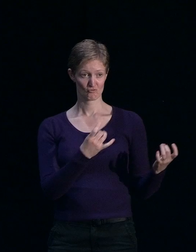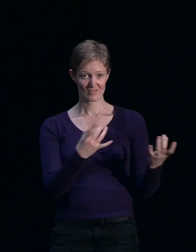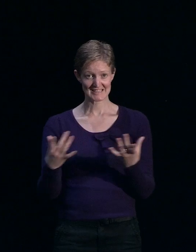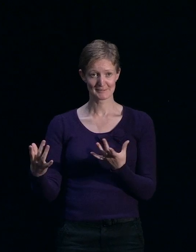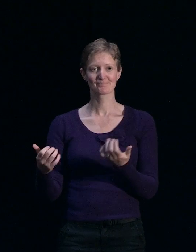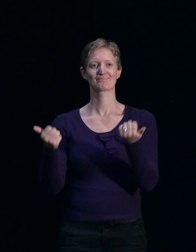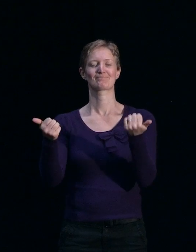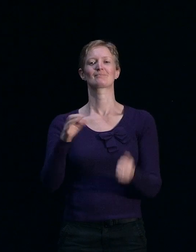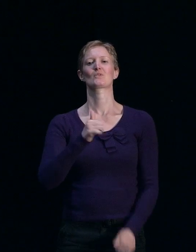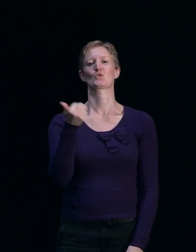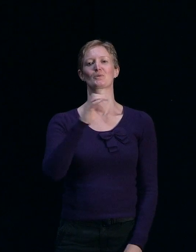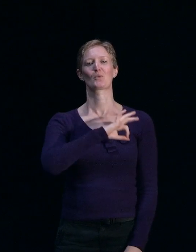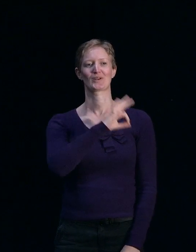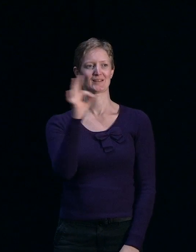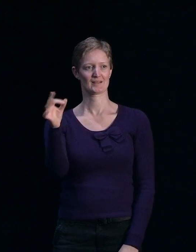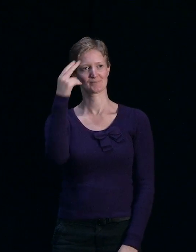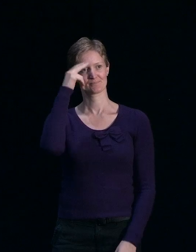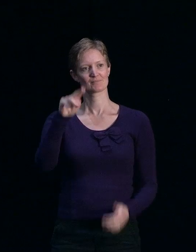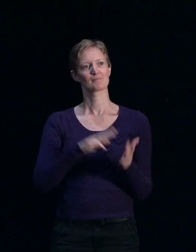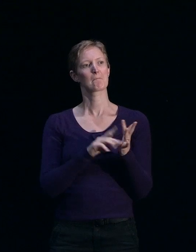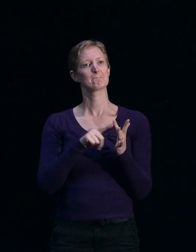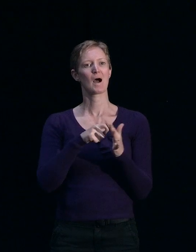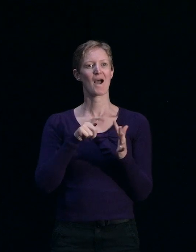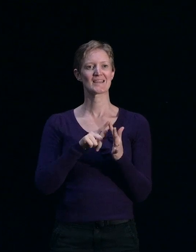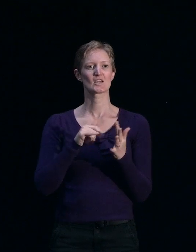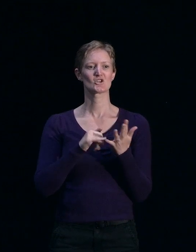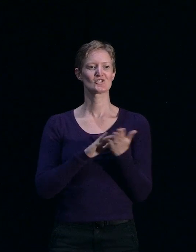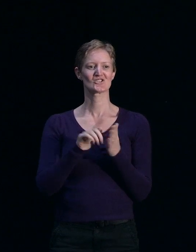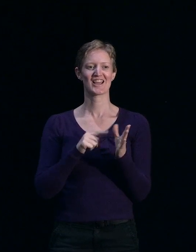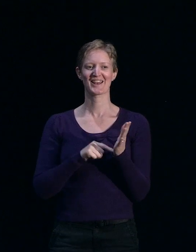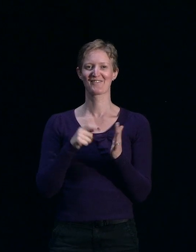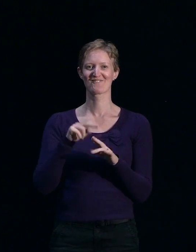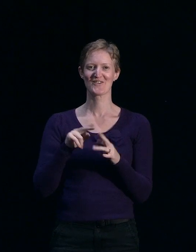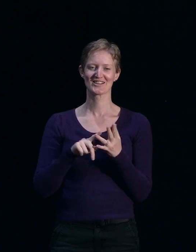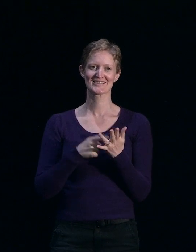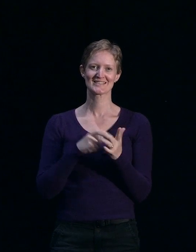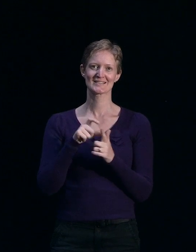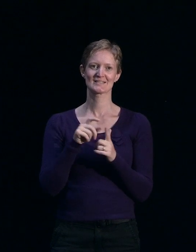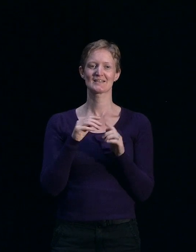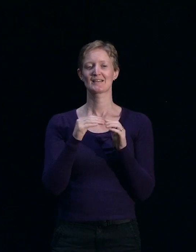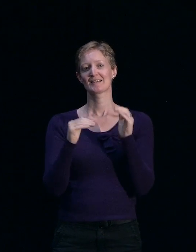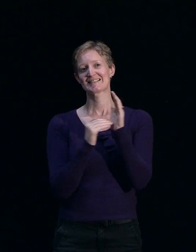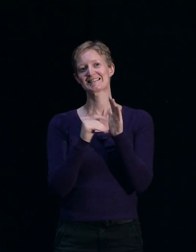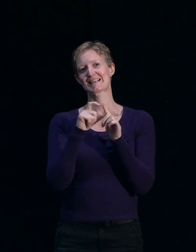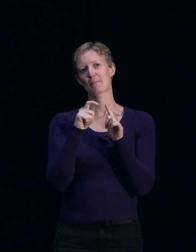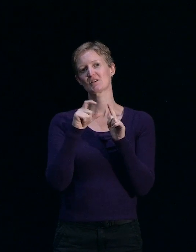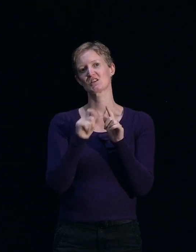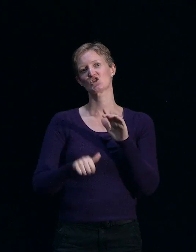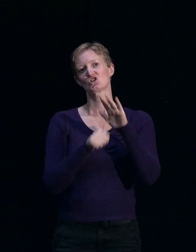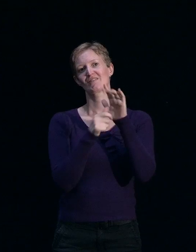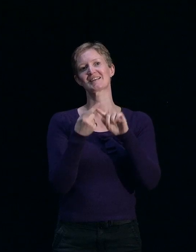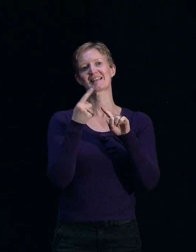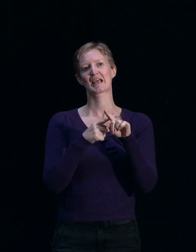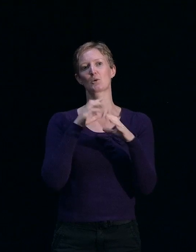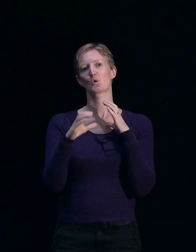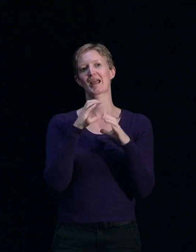Good morning everybody. My name is Mike Shapford. I am the Deputy Chief Executive for Communications at